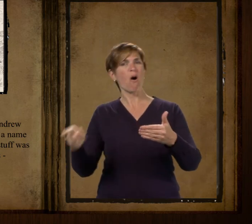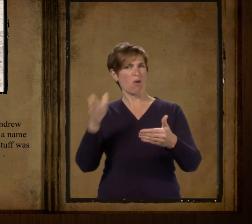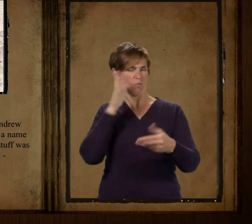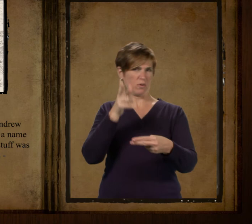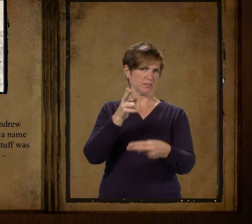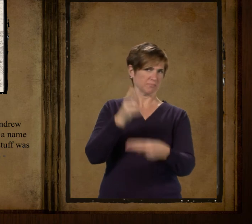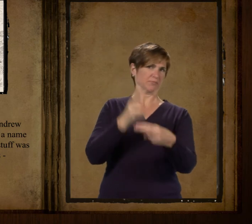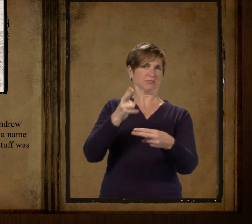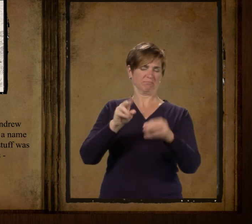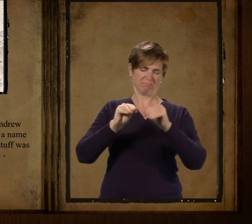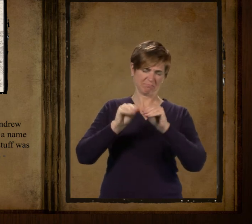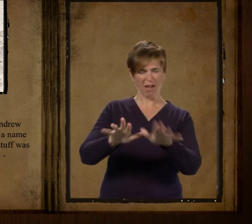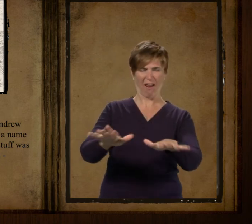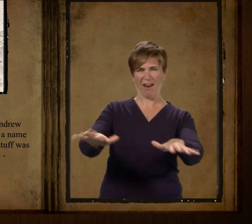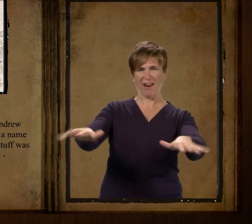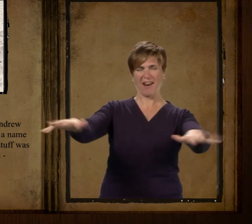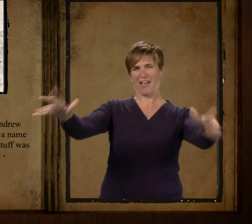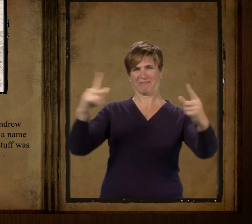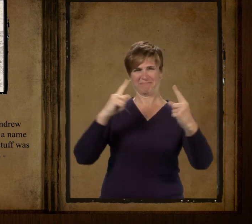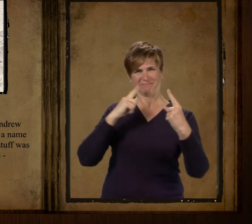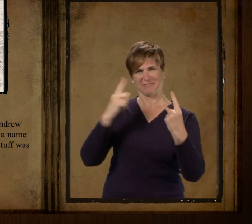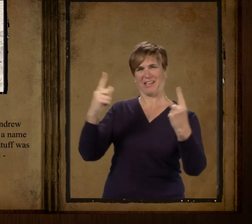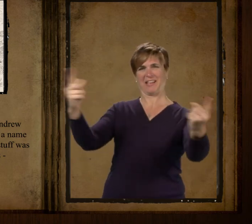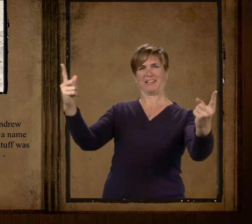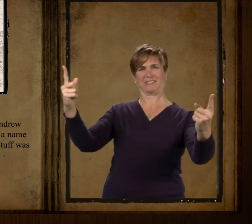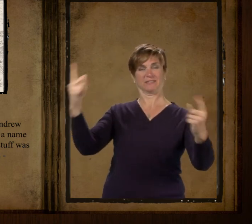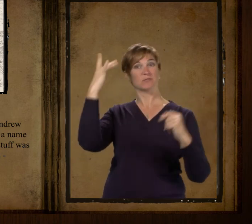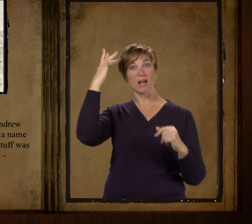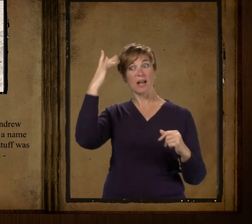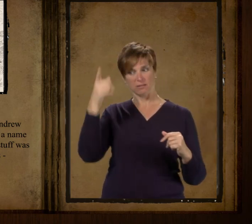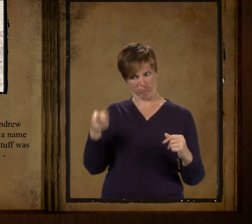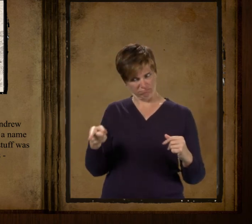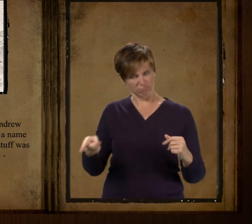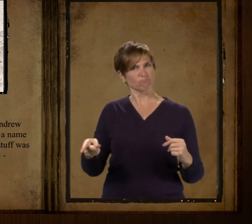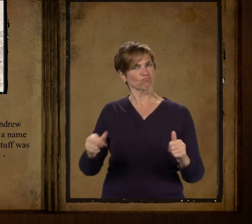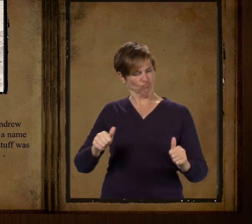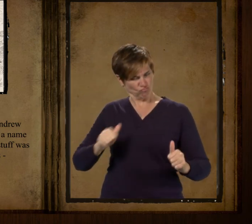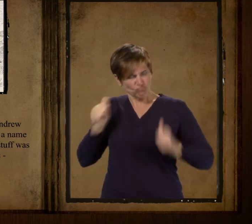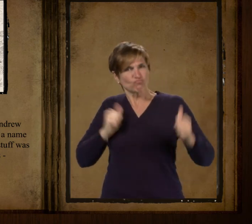lived for the stuff was in him and he had genius